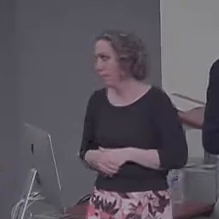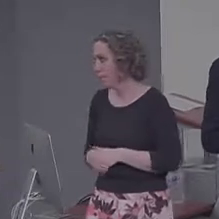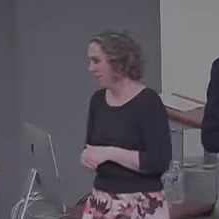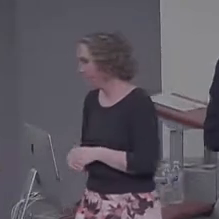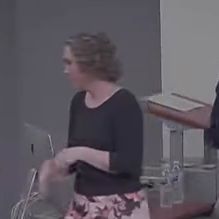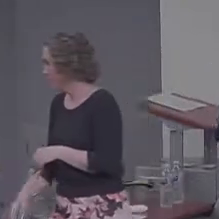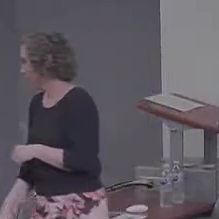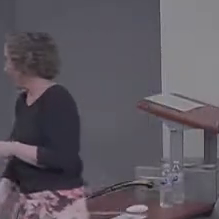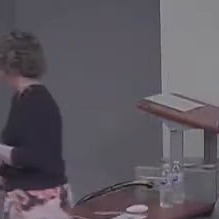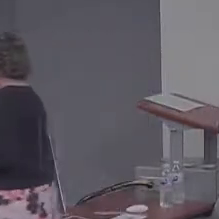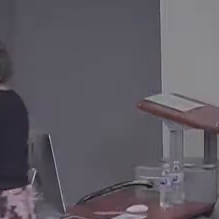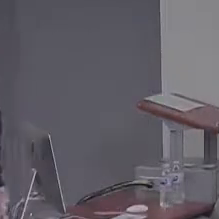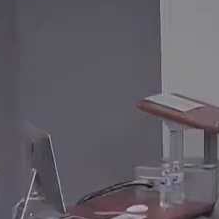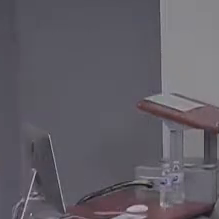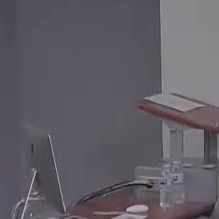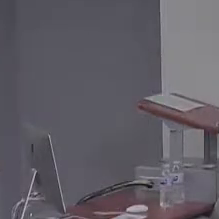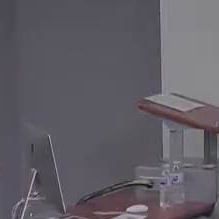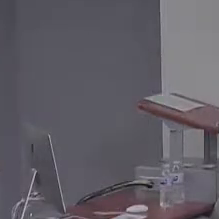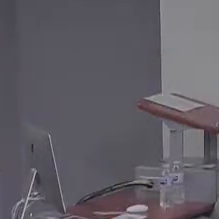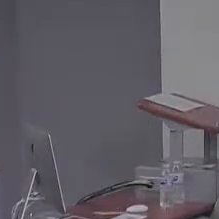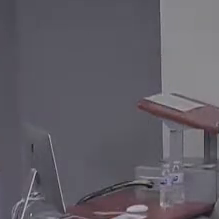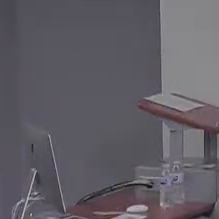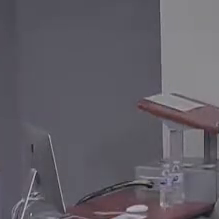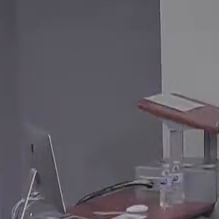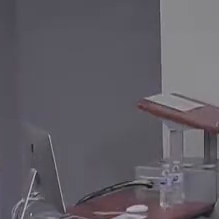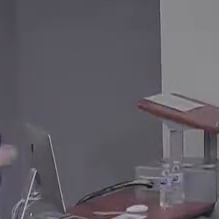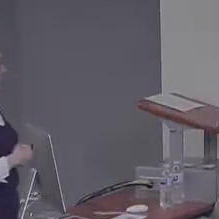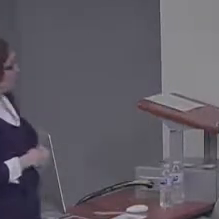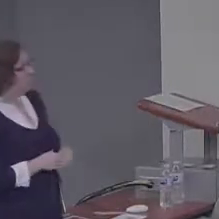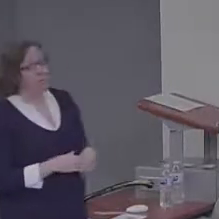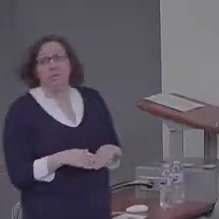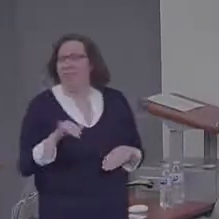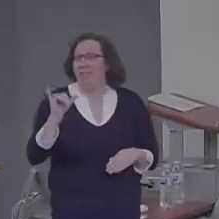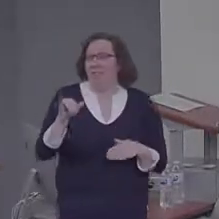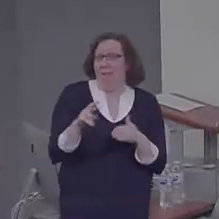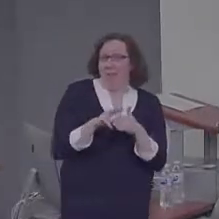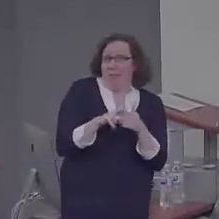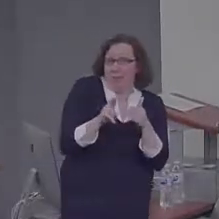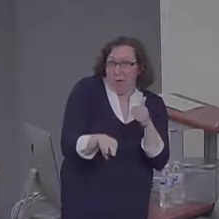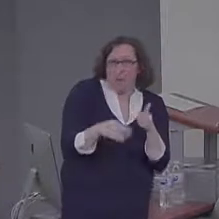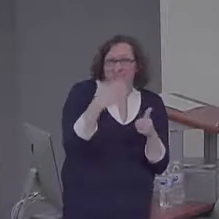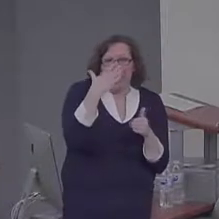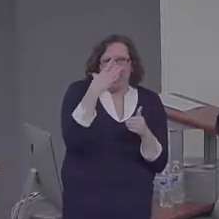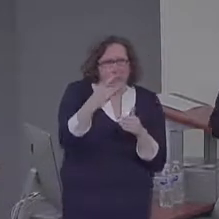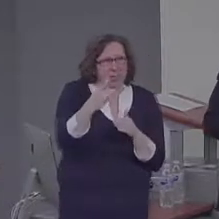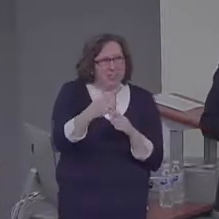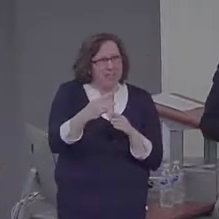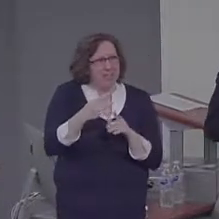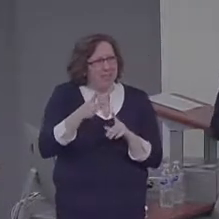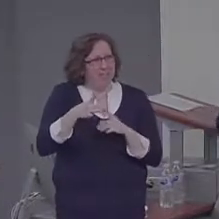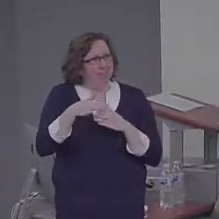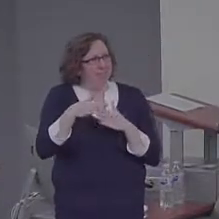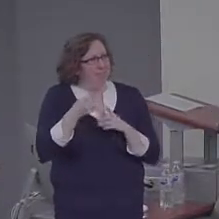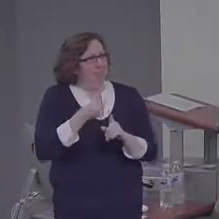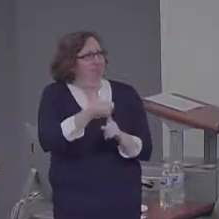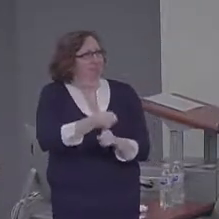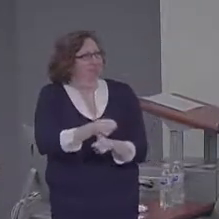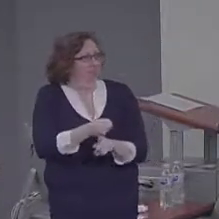Now, there's an interesting implication of that result, which we've now replicated many times, a robust result, is that we can